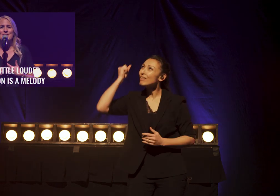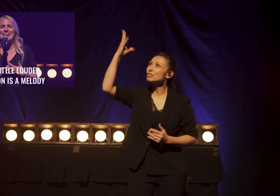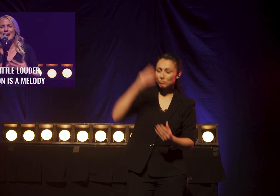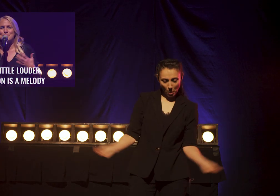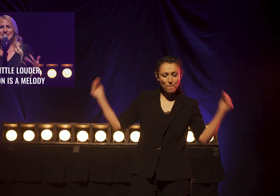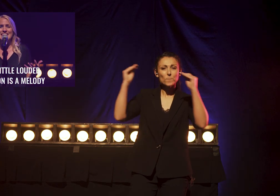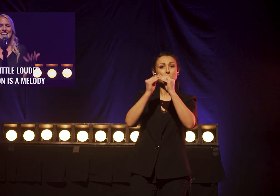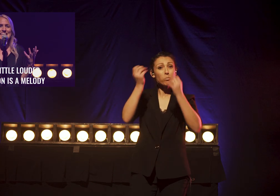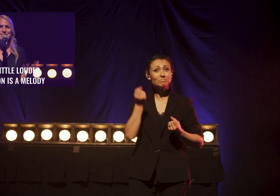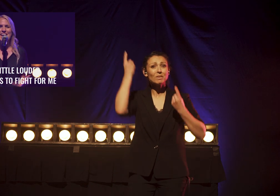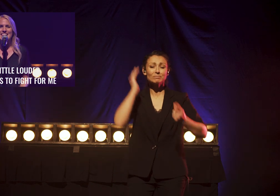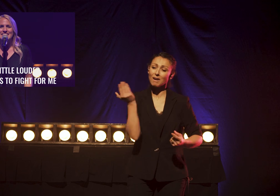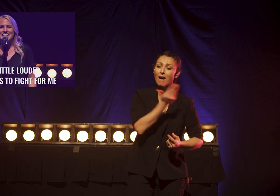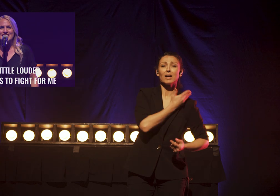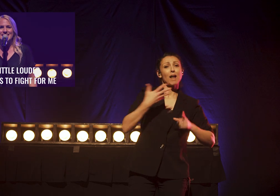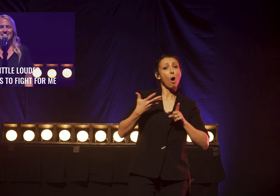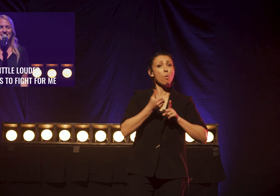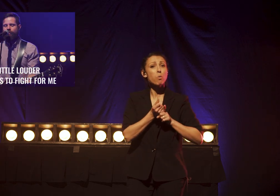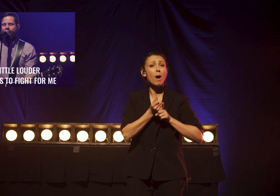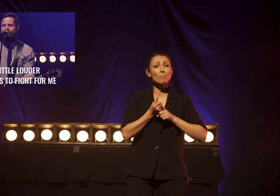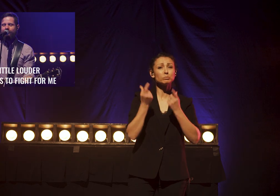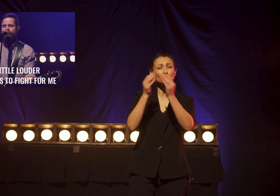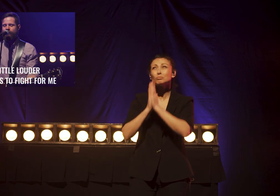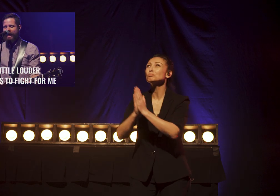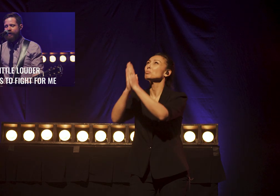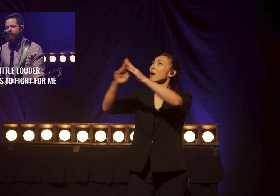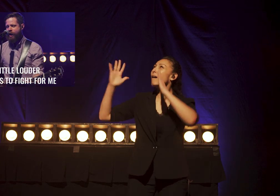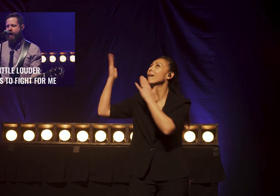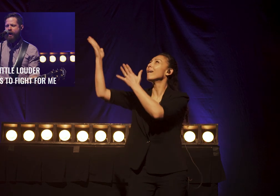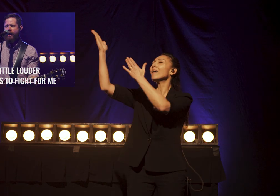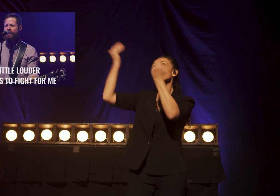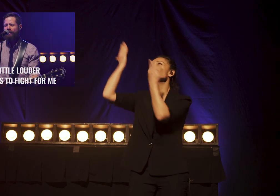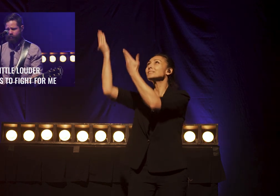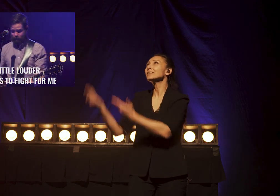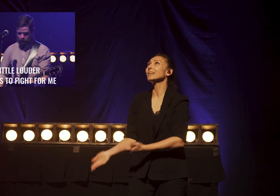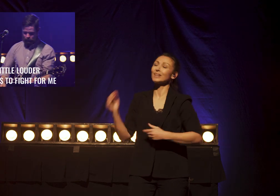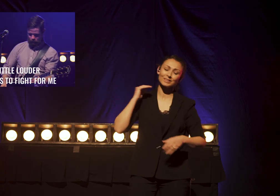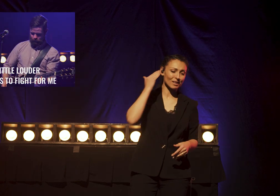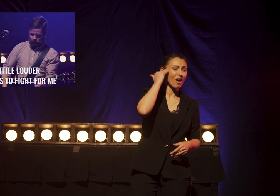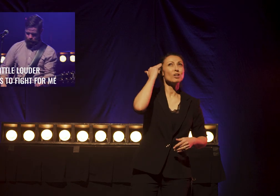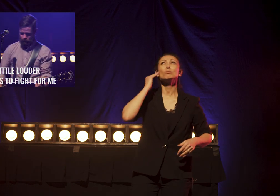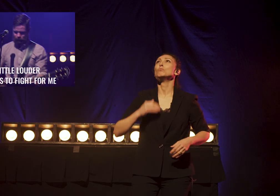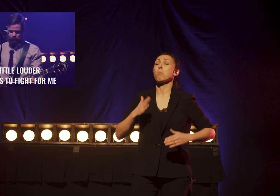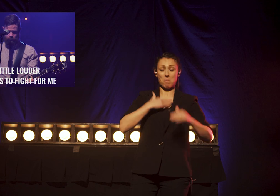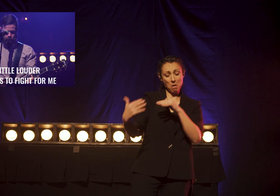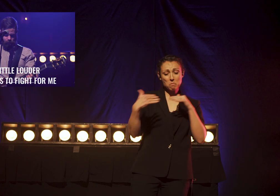weapon is a melody Sing a little louder Heaven comes to fight